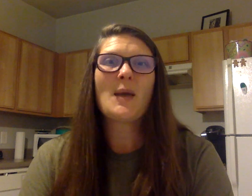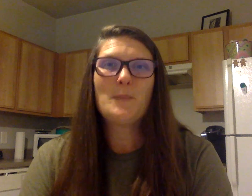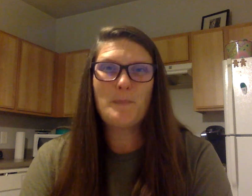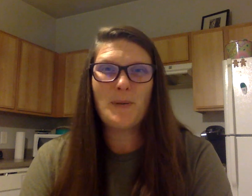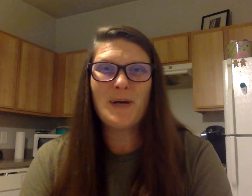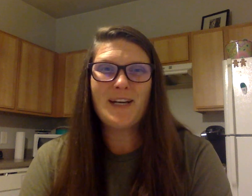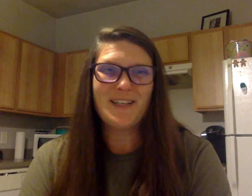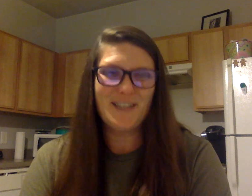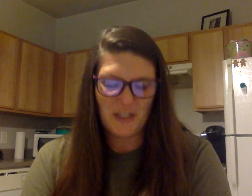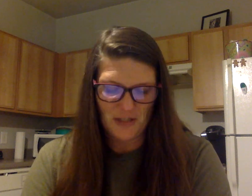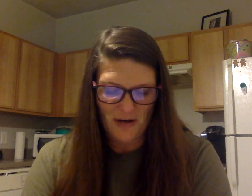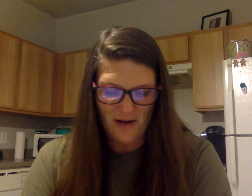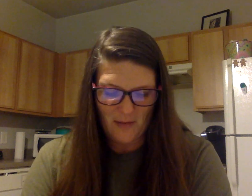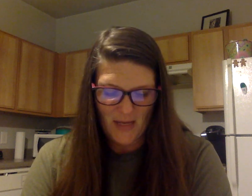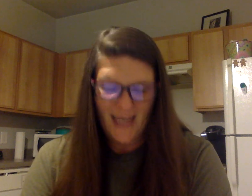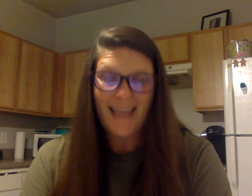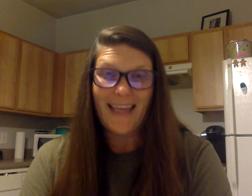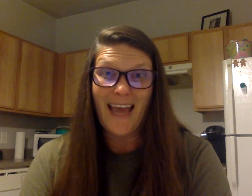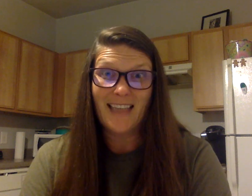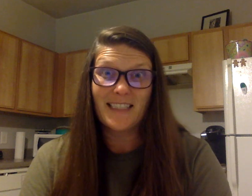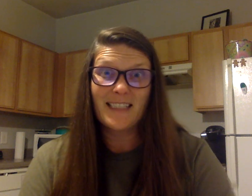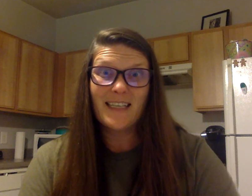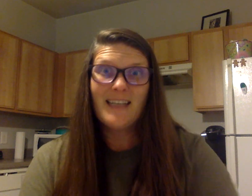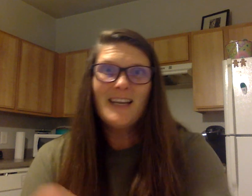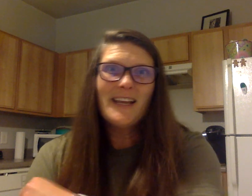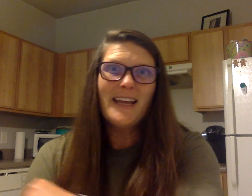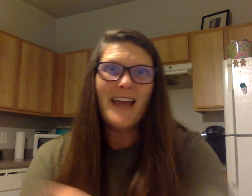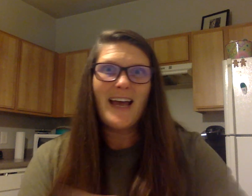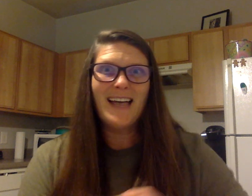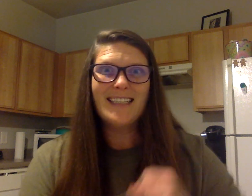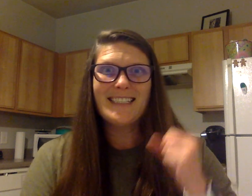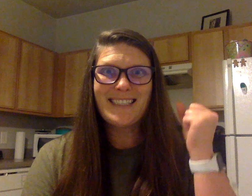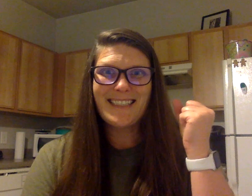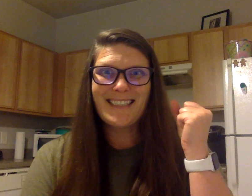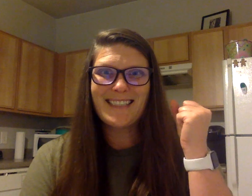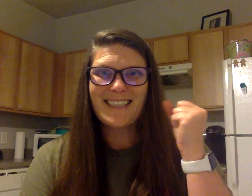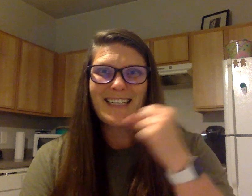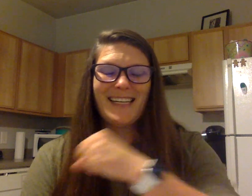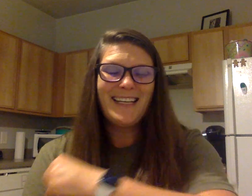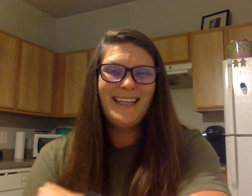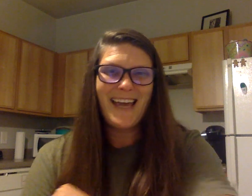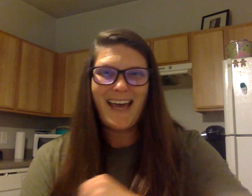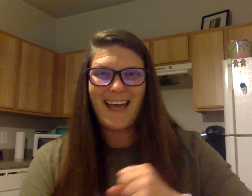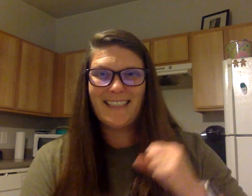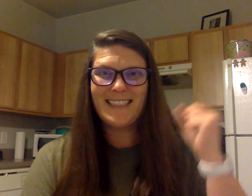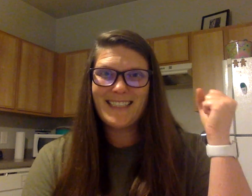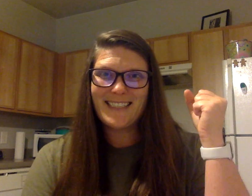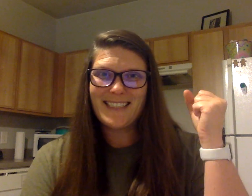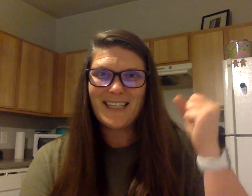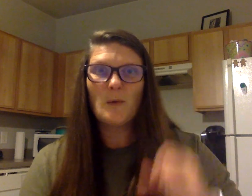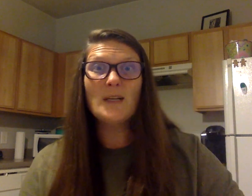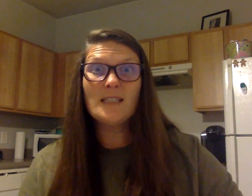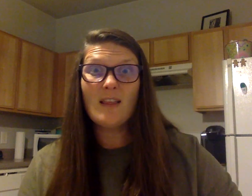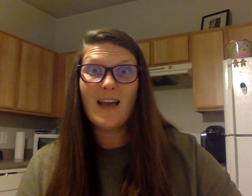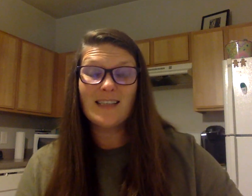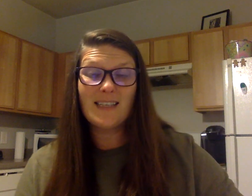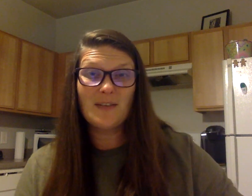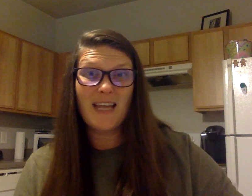P. Good job. Gas. Gas. Gas. What's the last sound in